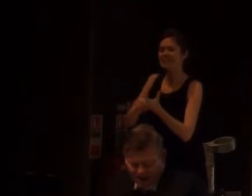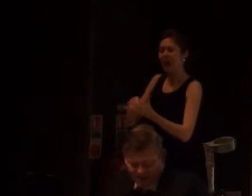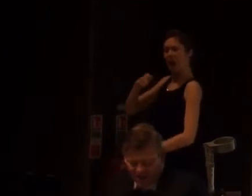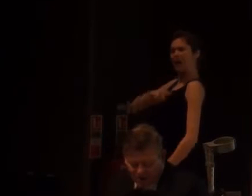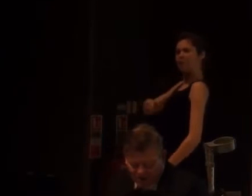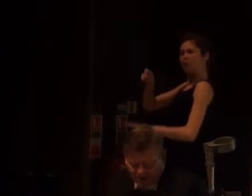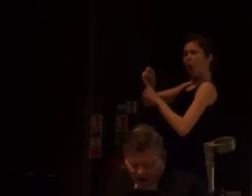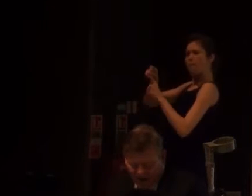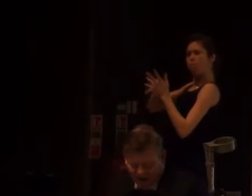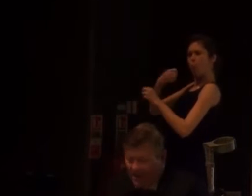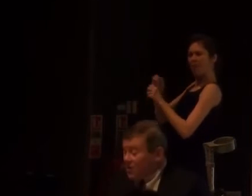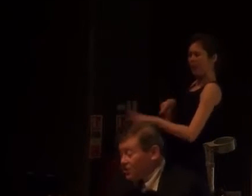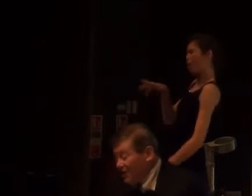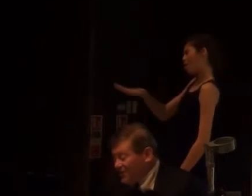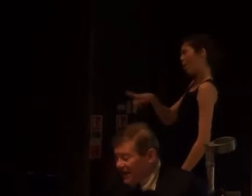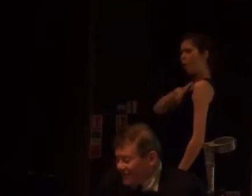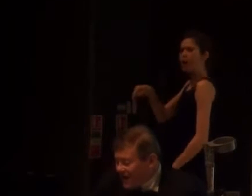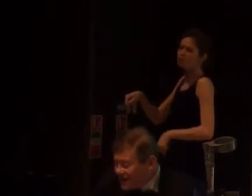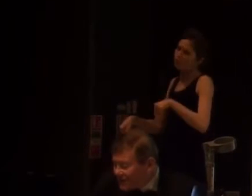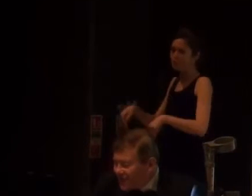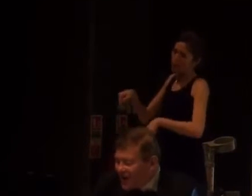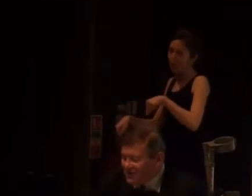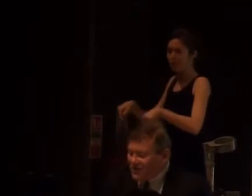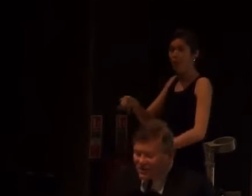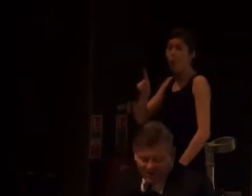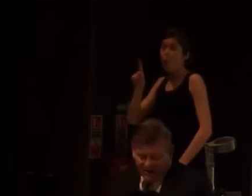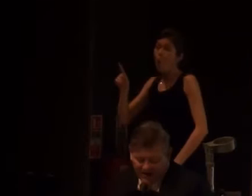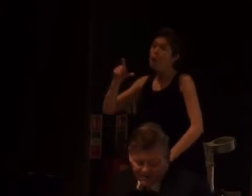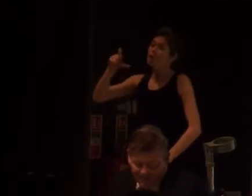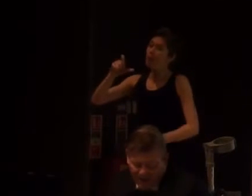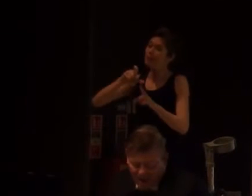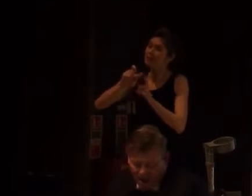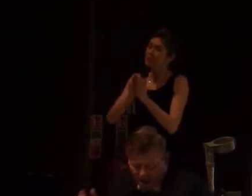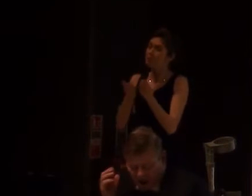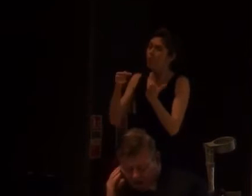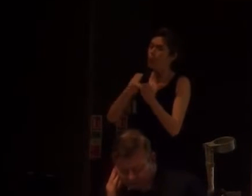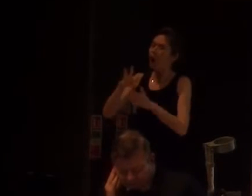Tiny Tim in A Christmas Carol. Charity advertising relies on this a great deal.